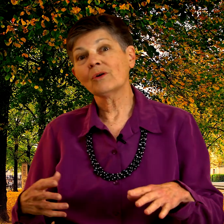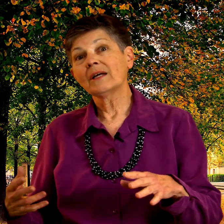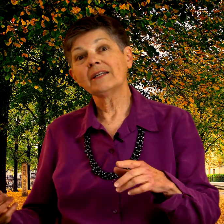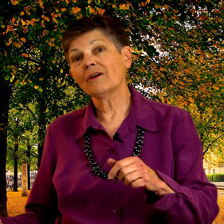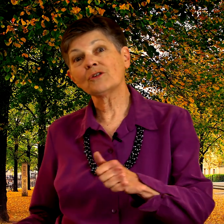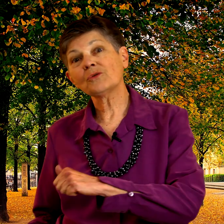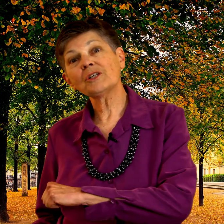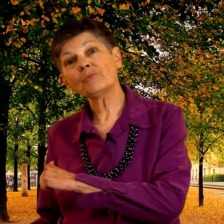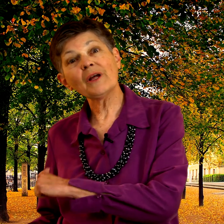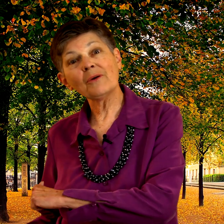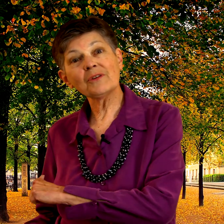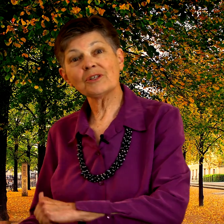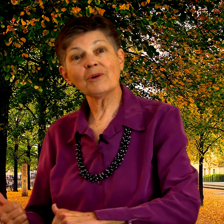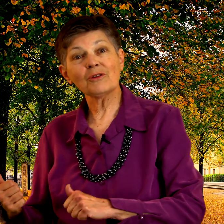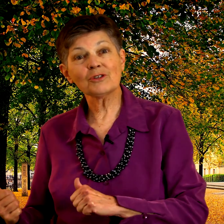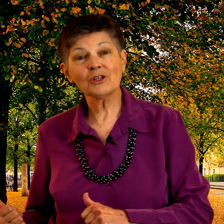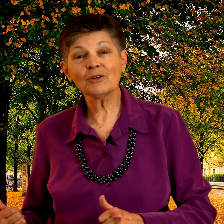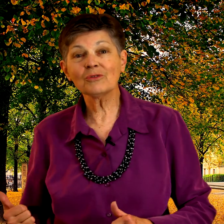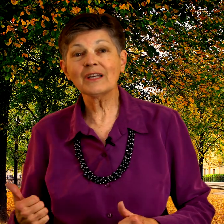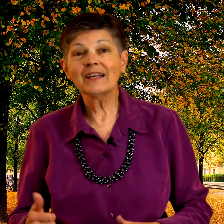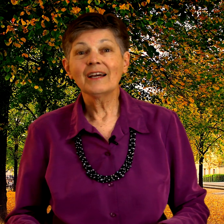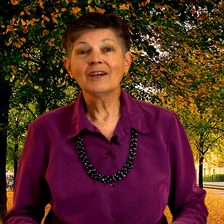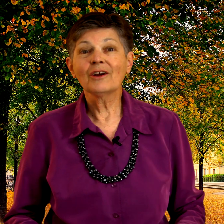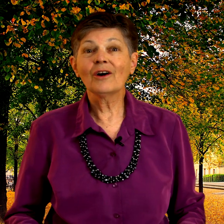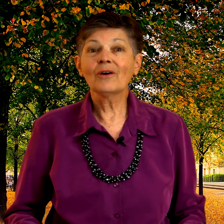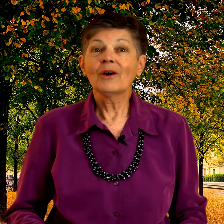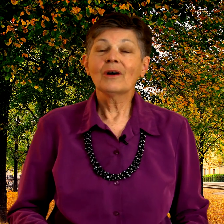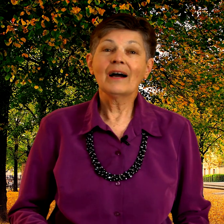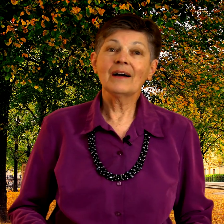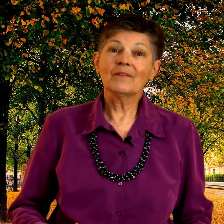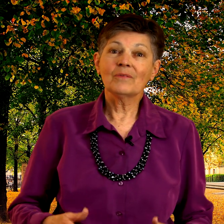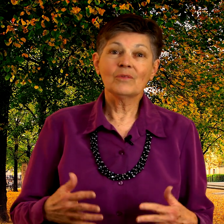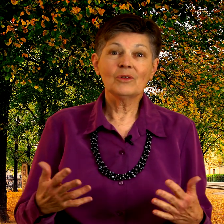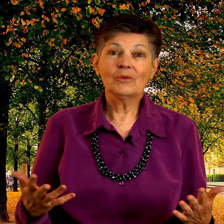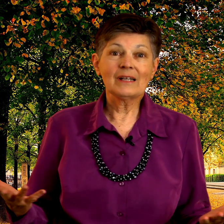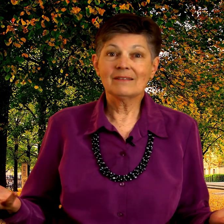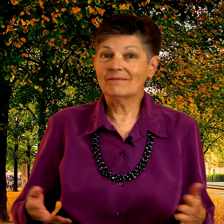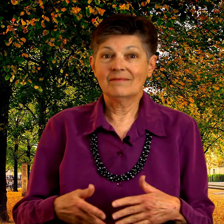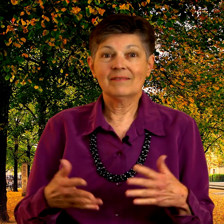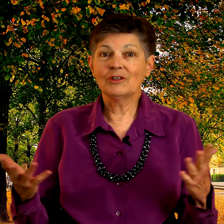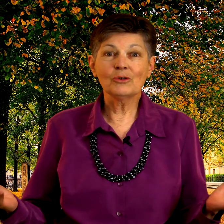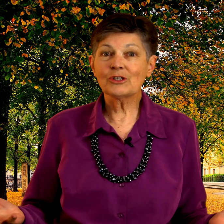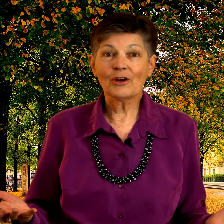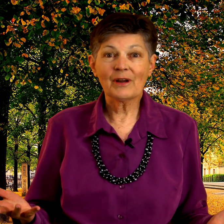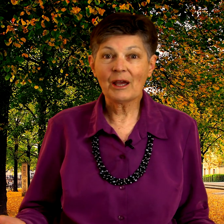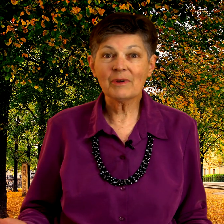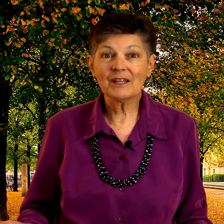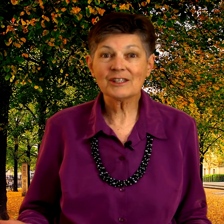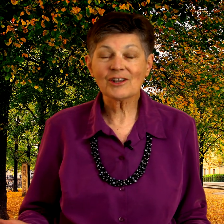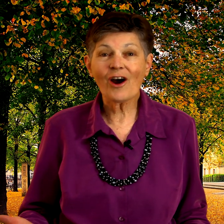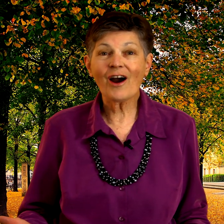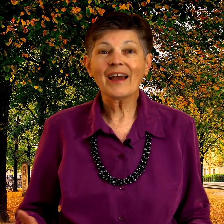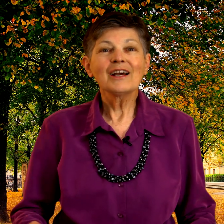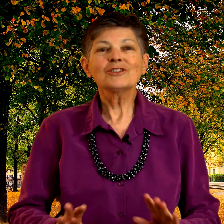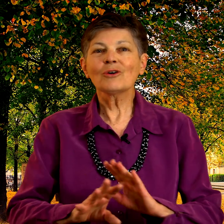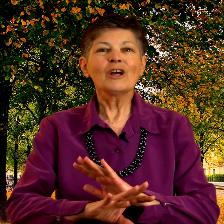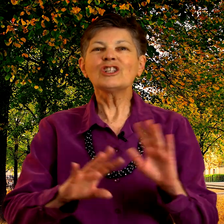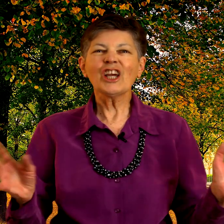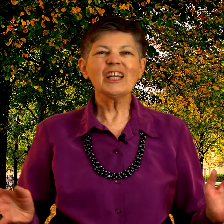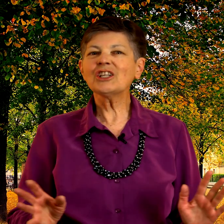down the street to play with some other children, you know, you can use their name in this song. So change